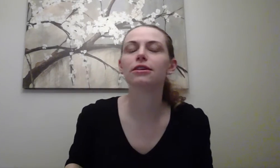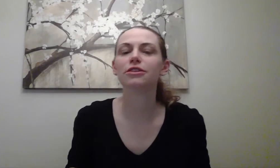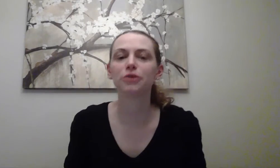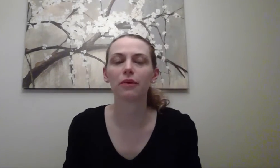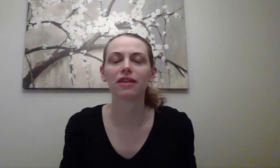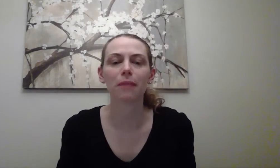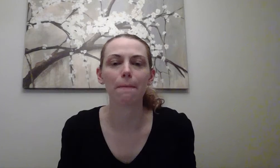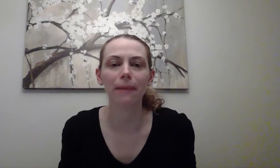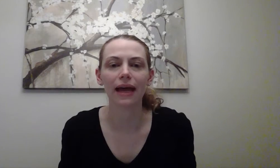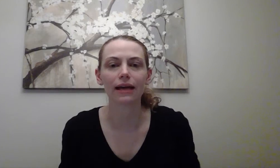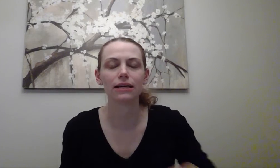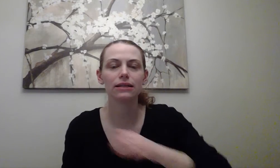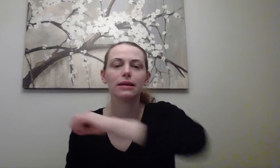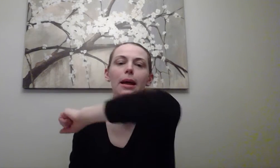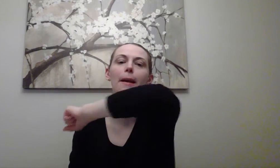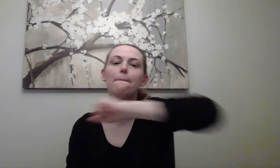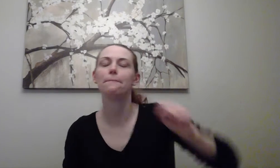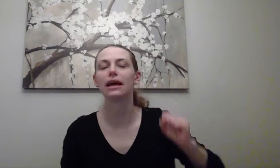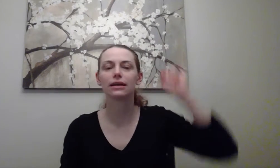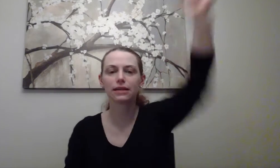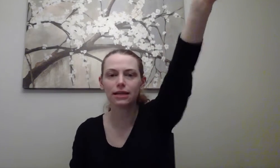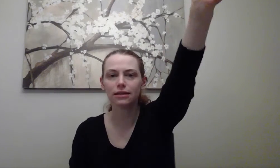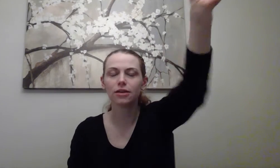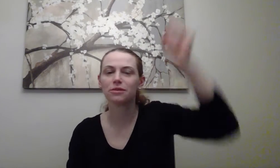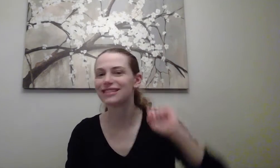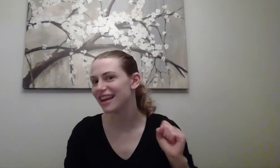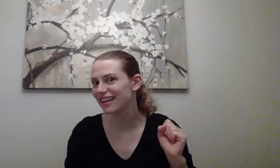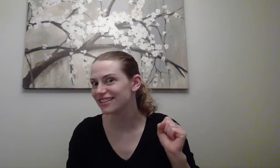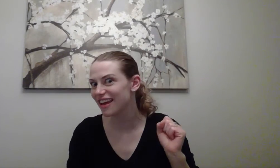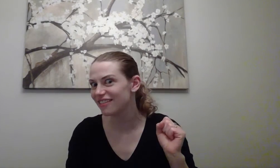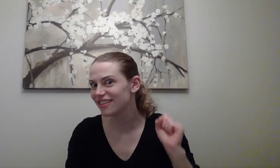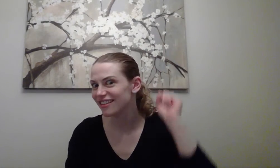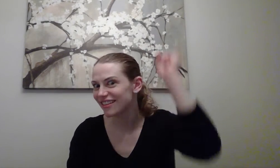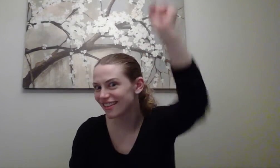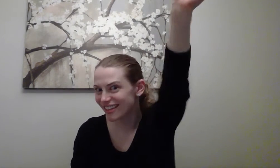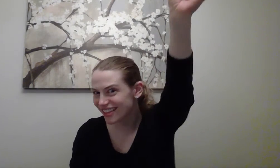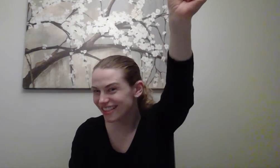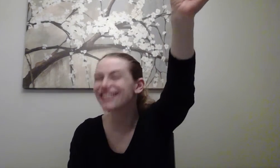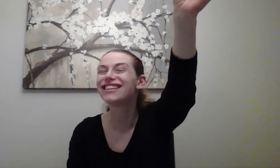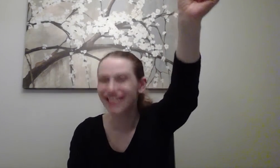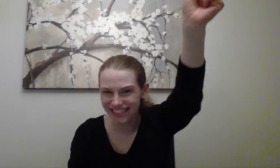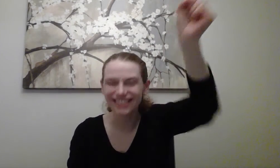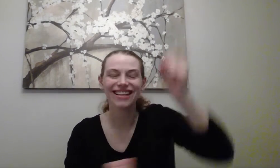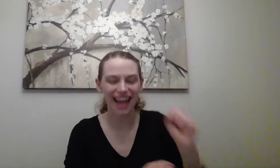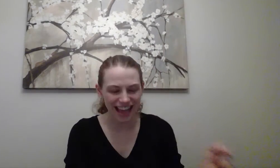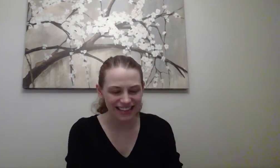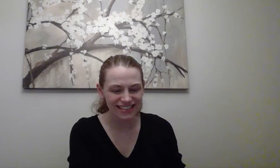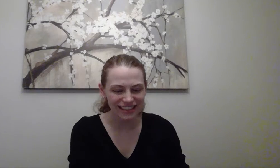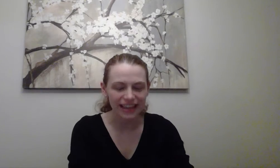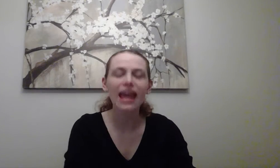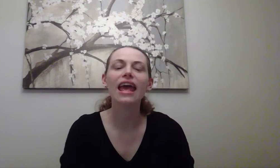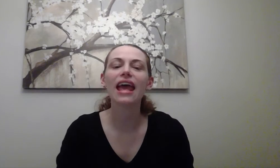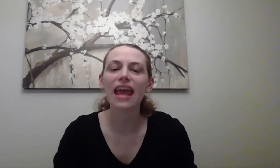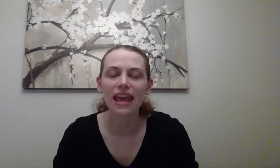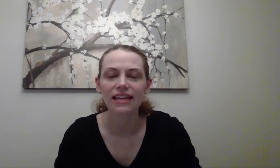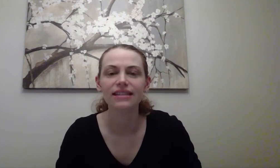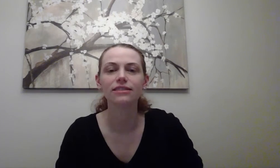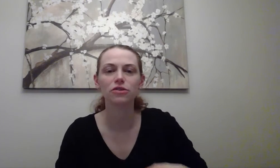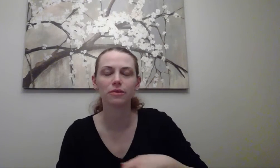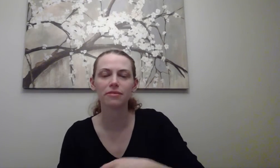Do it with me. Pick. Pick. Kuh. What's that ending sound? Kuh. Excellent. Hid. Do it